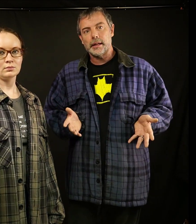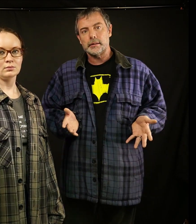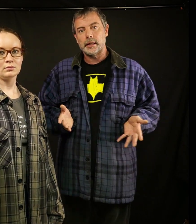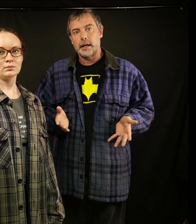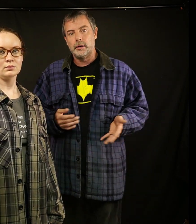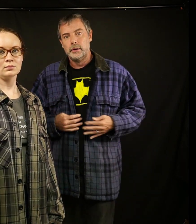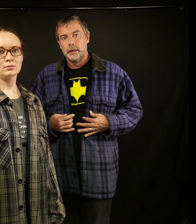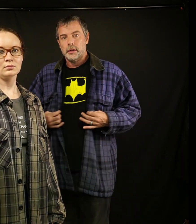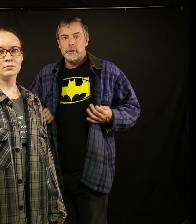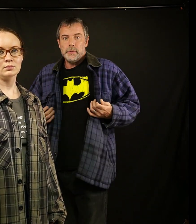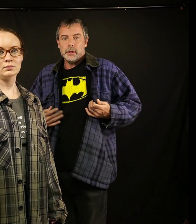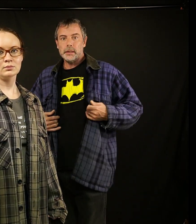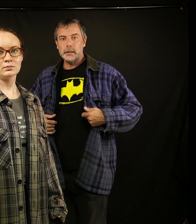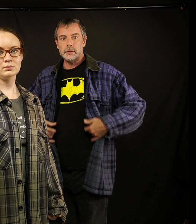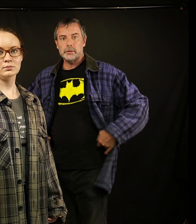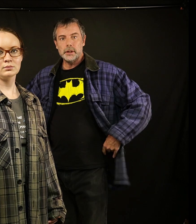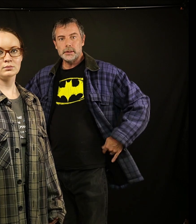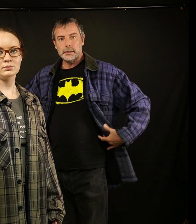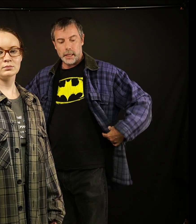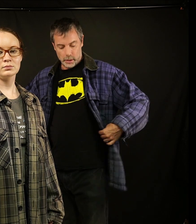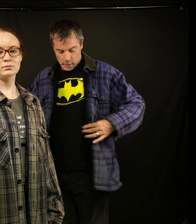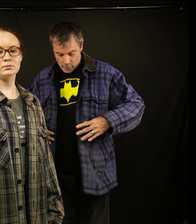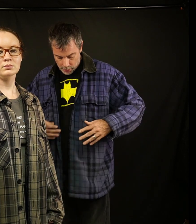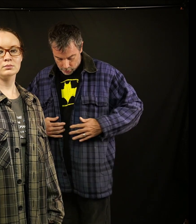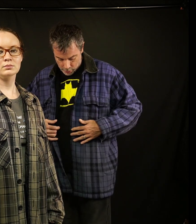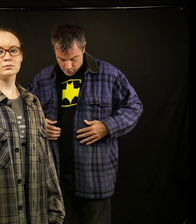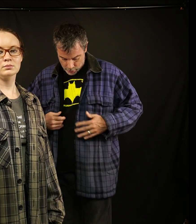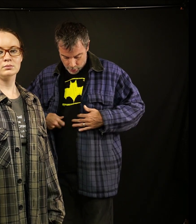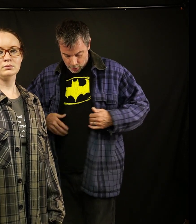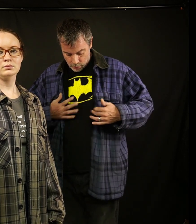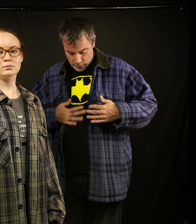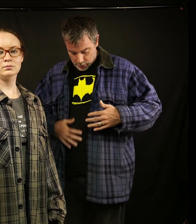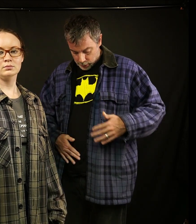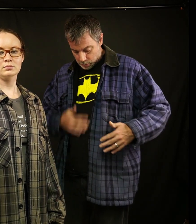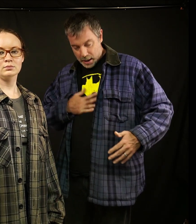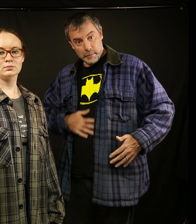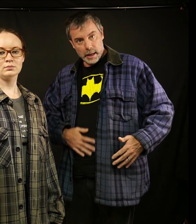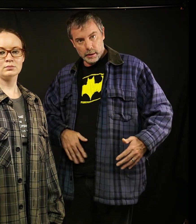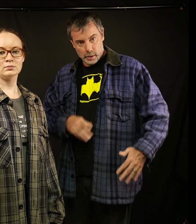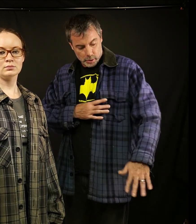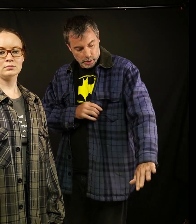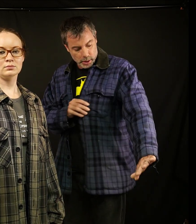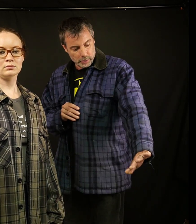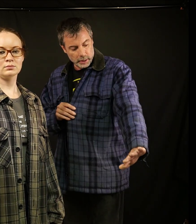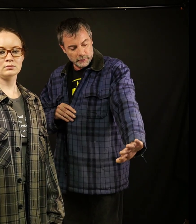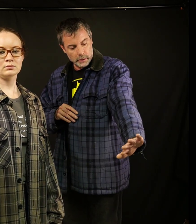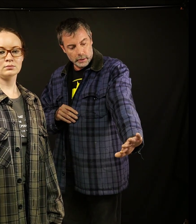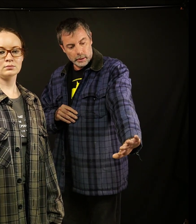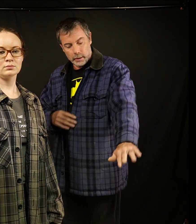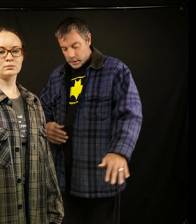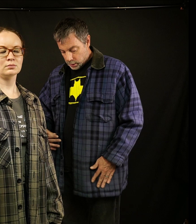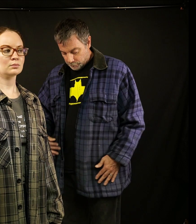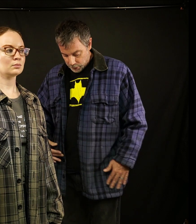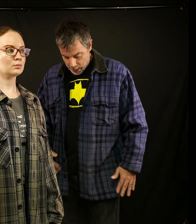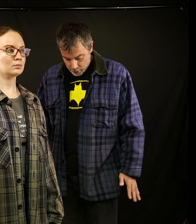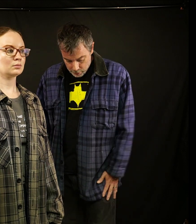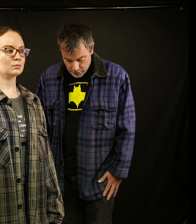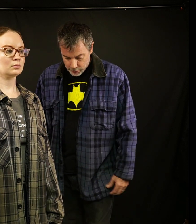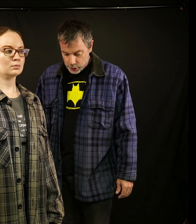that style maybe you like the little grungy style you know you have to get the Batman logo here we got the flannel we've got the